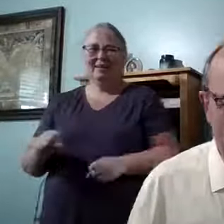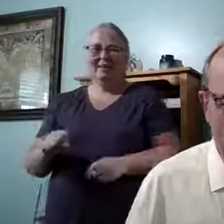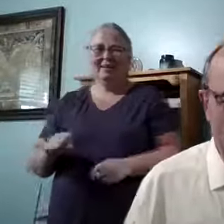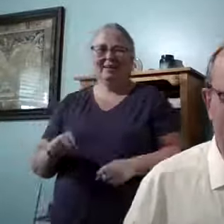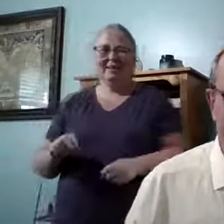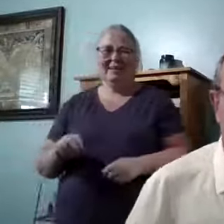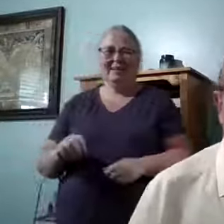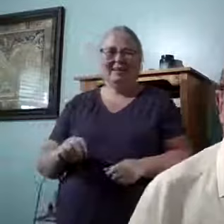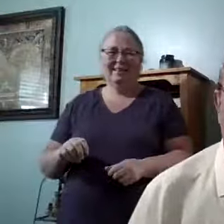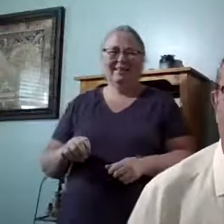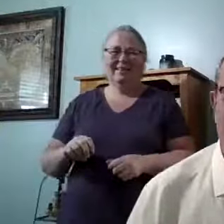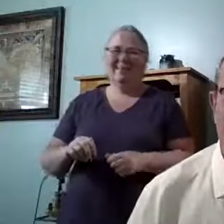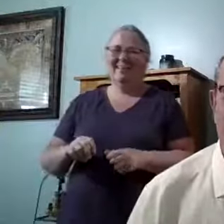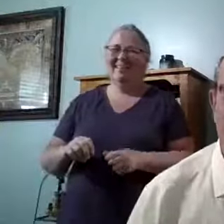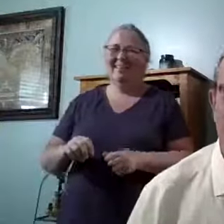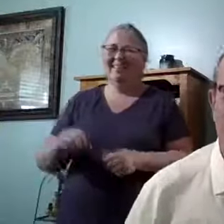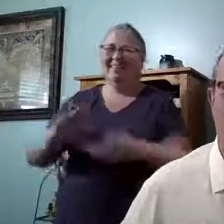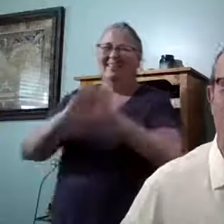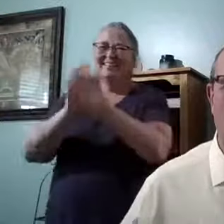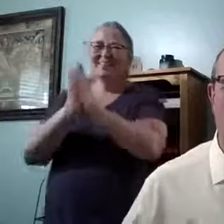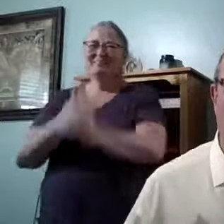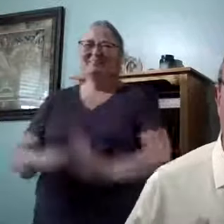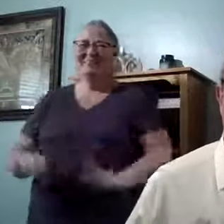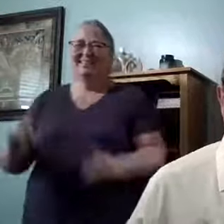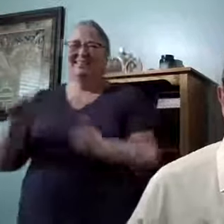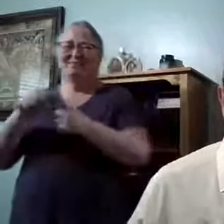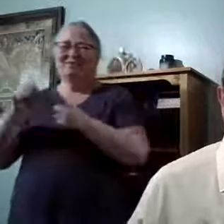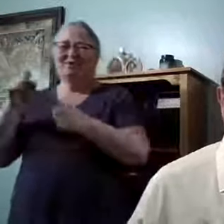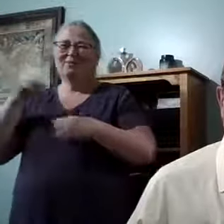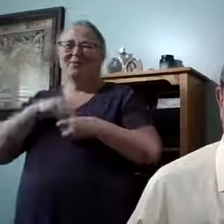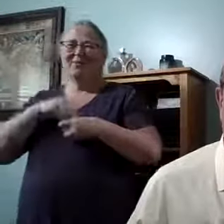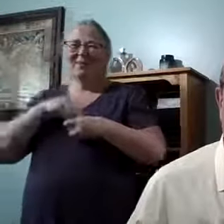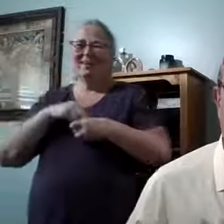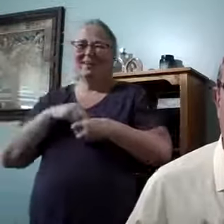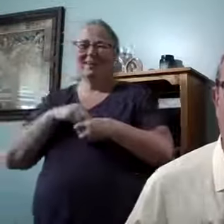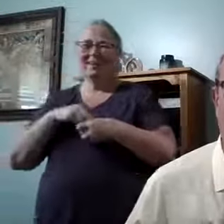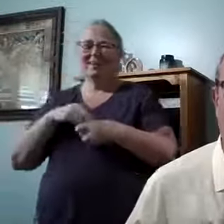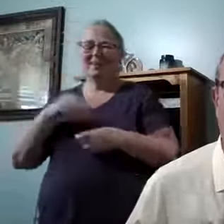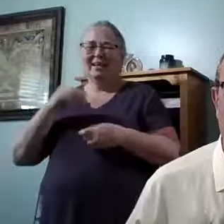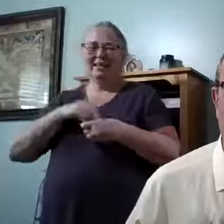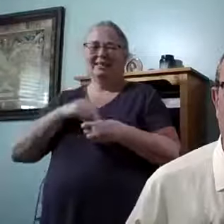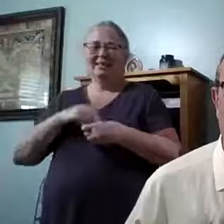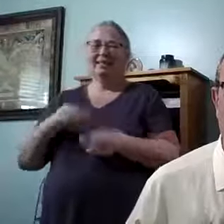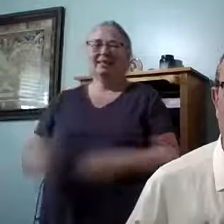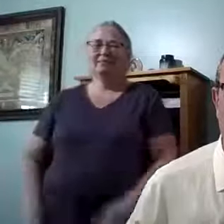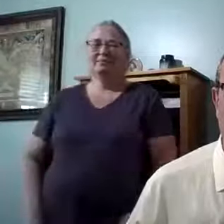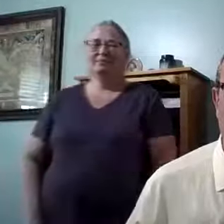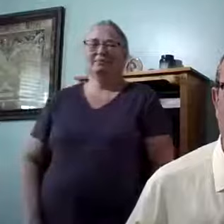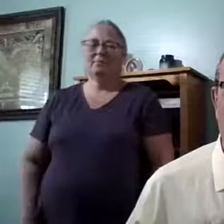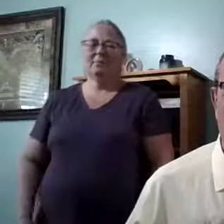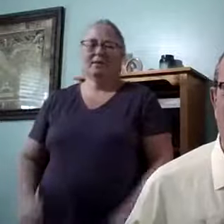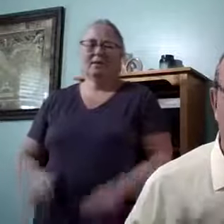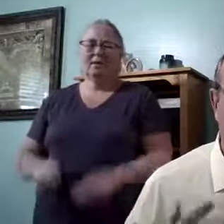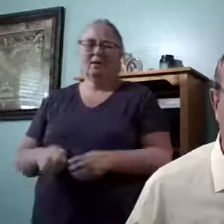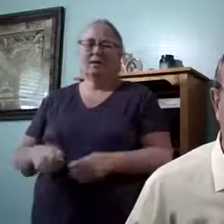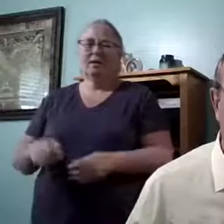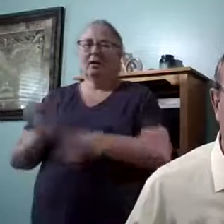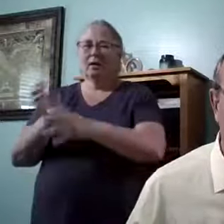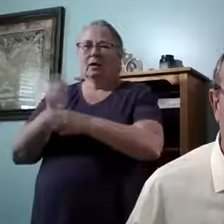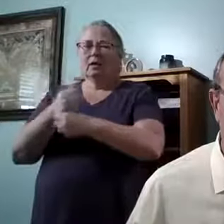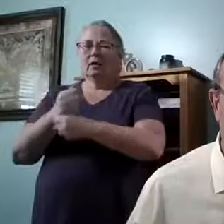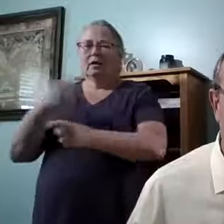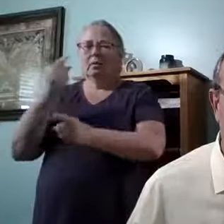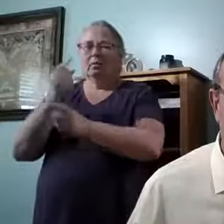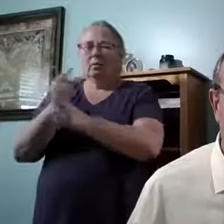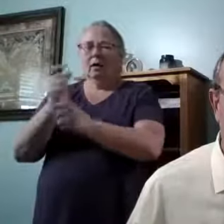So peace has got to come within, inside, you know, when you make it